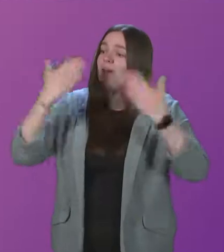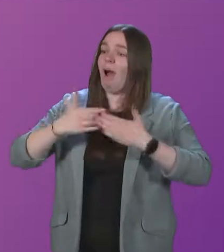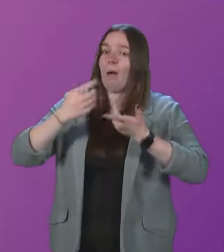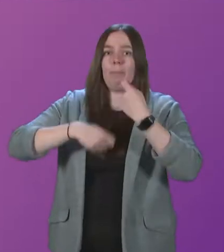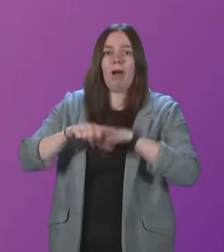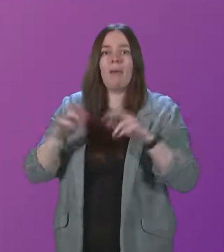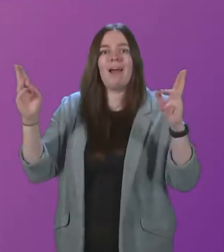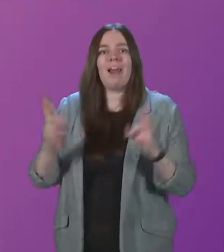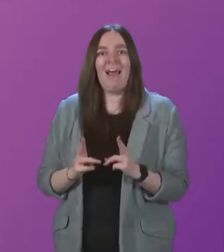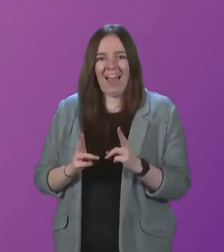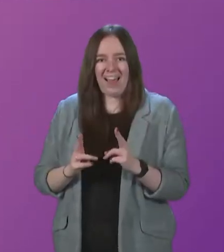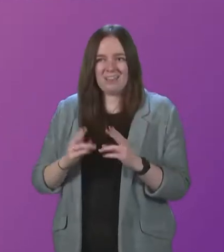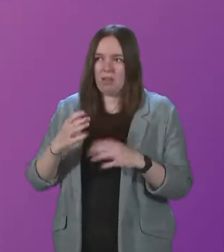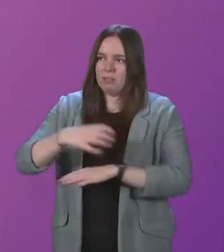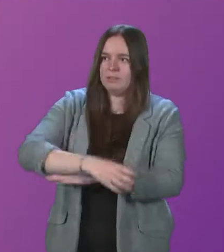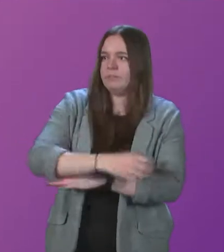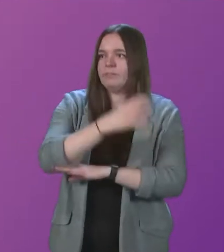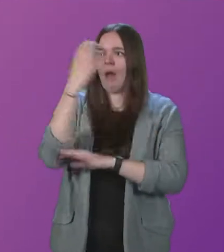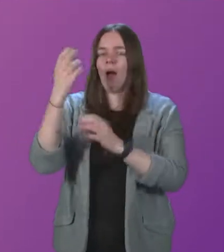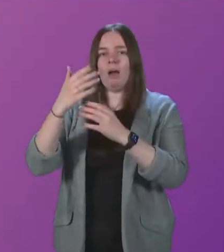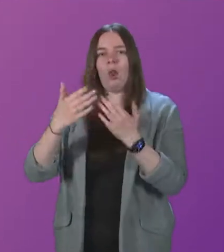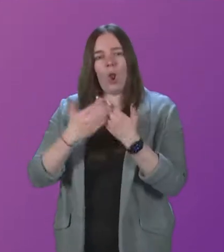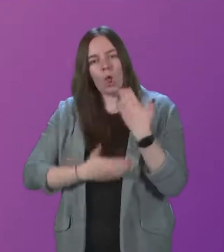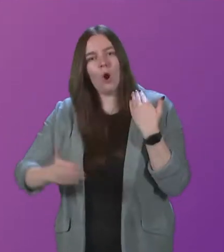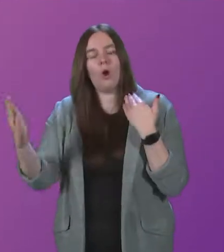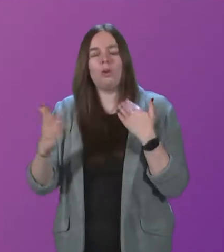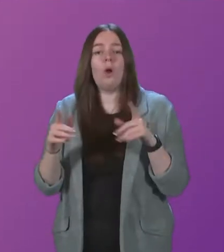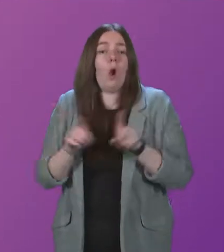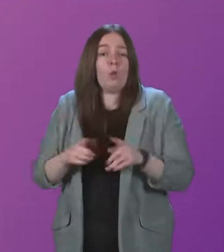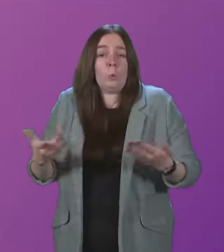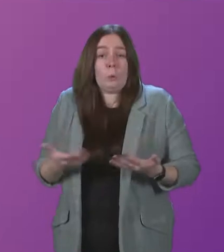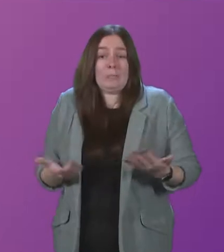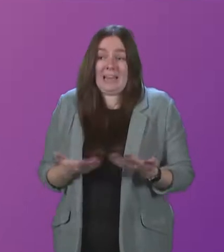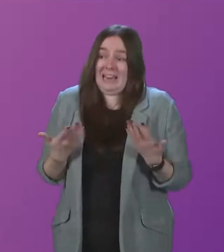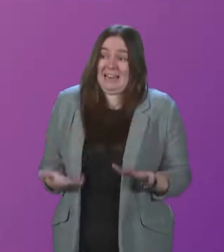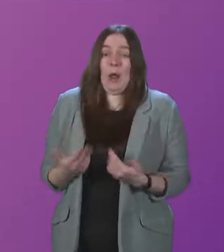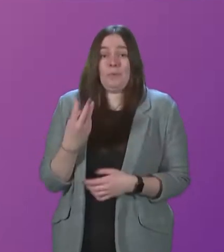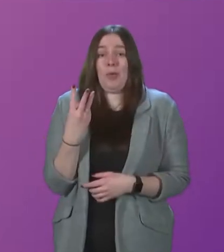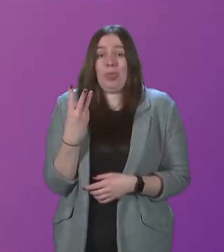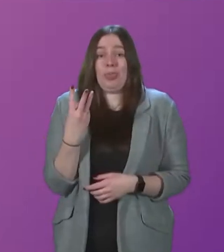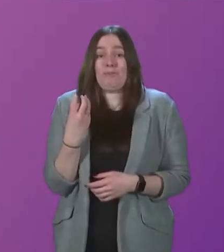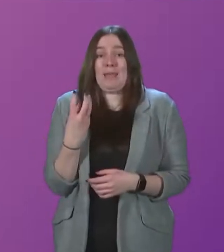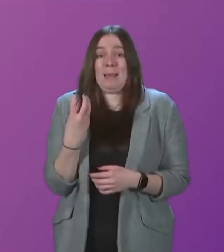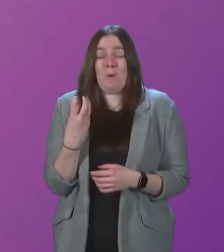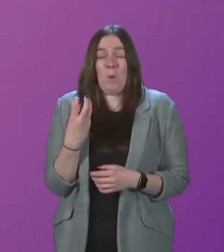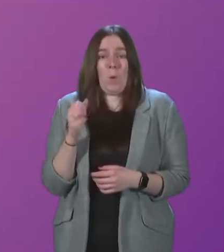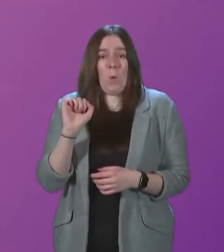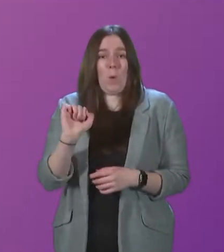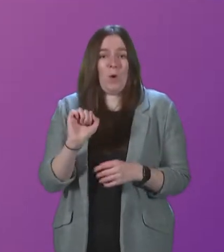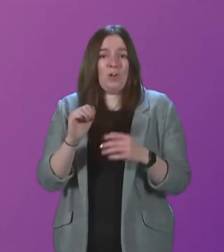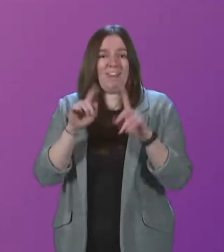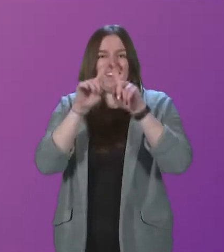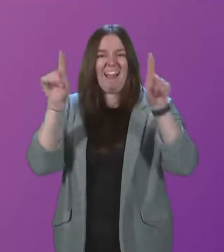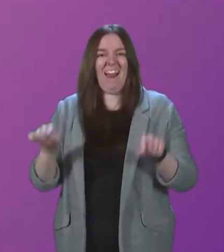shorter, daylight longer. Also today, there are now only three more windows to be opened on the Advent